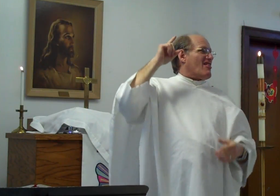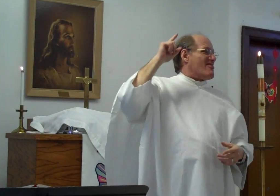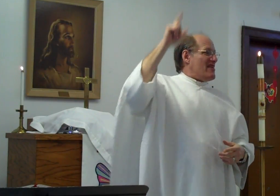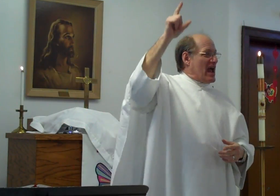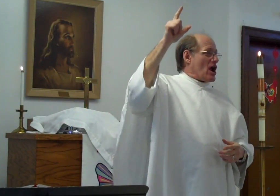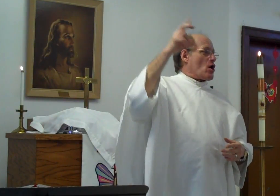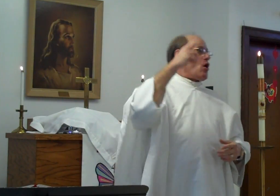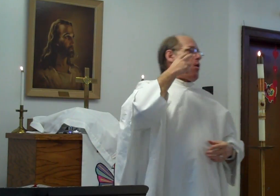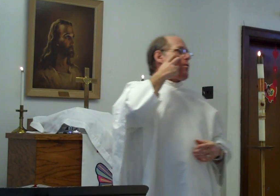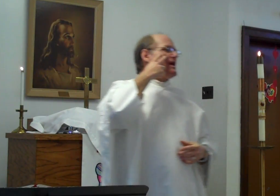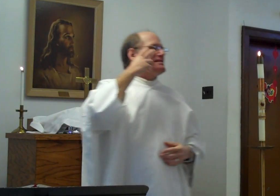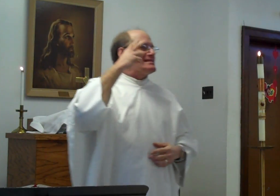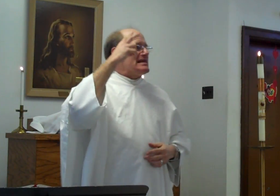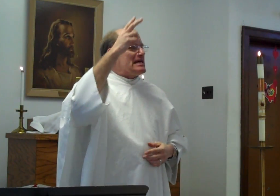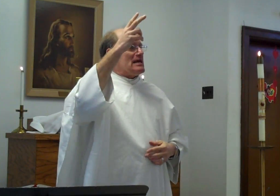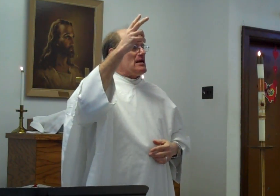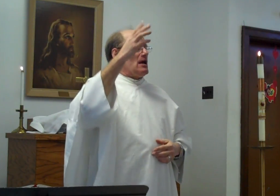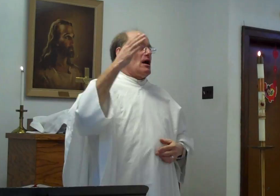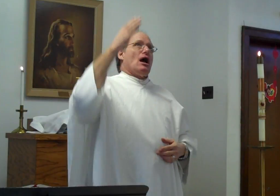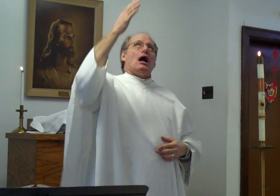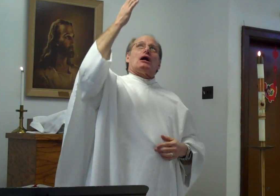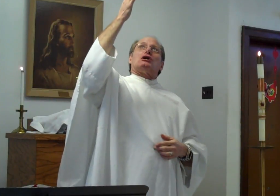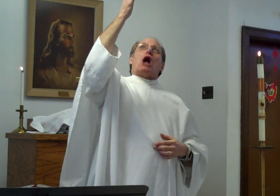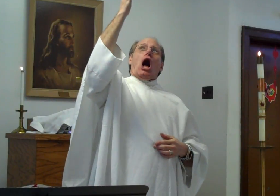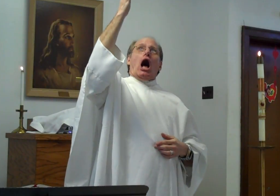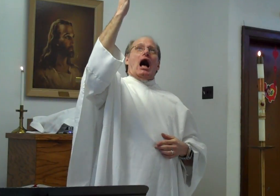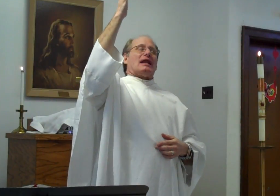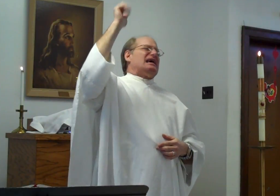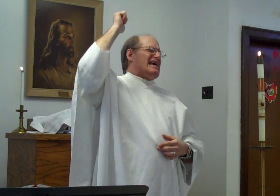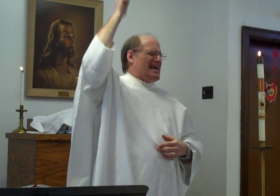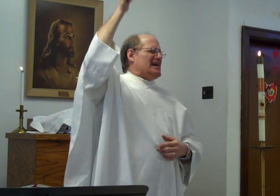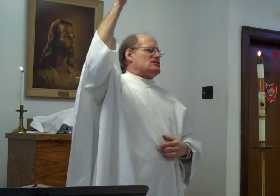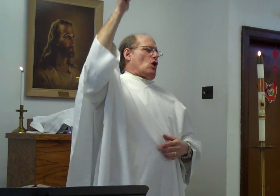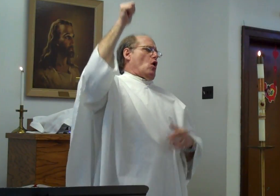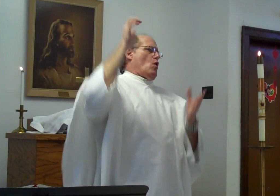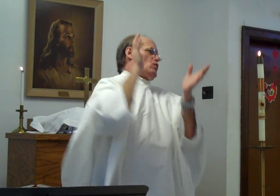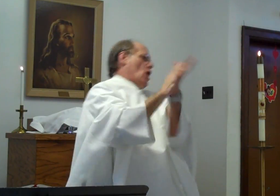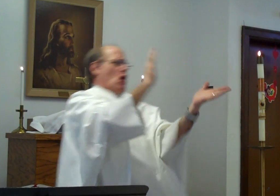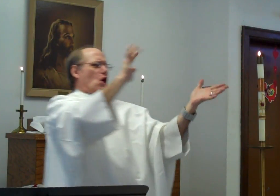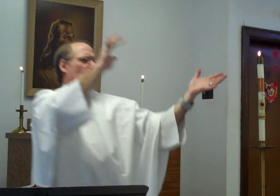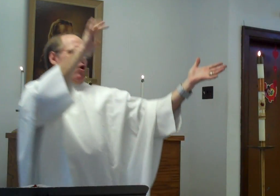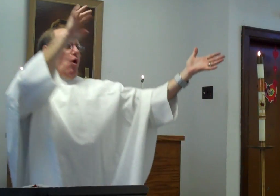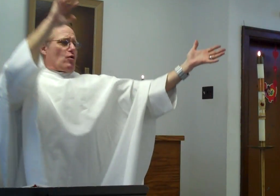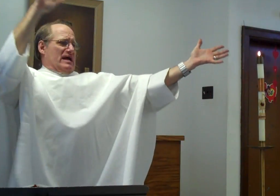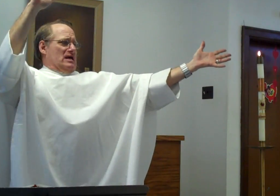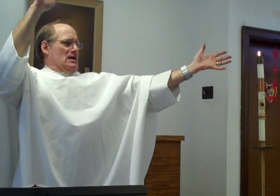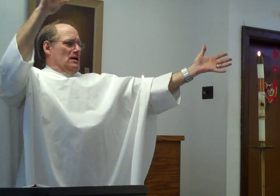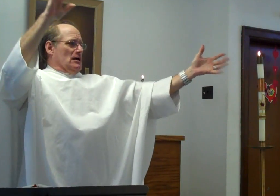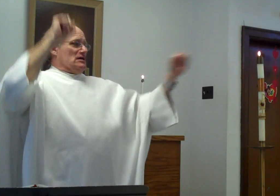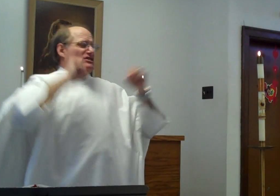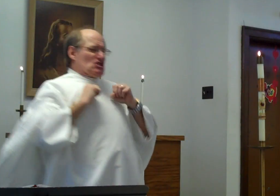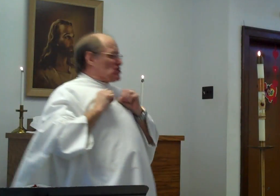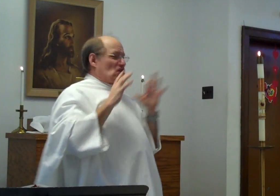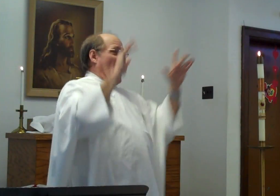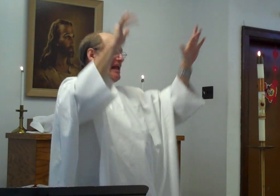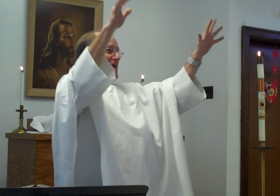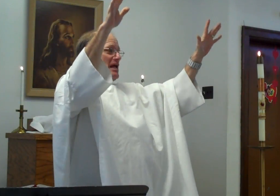There. We see. God. His own. Glory. Shining.